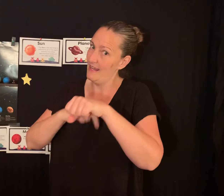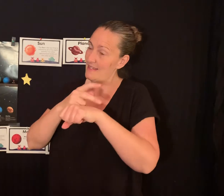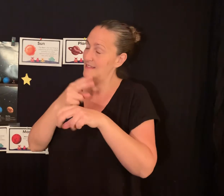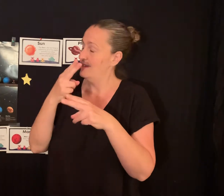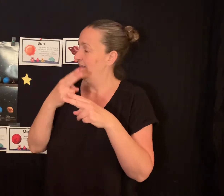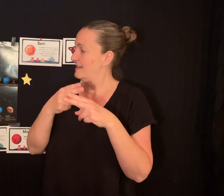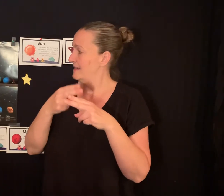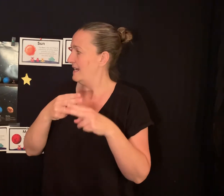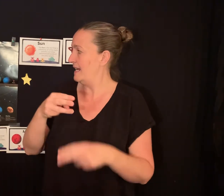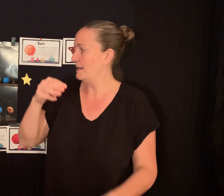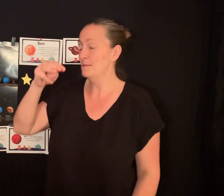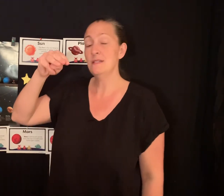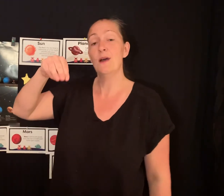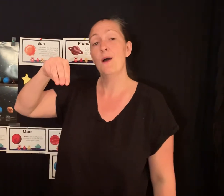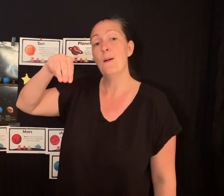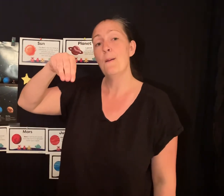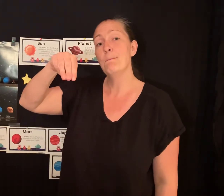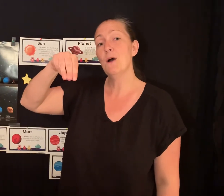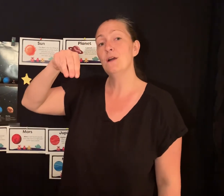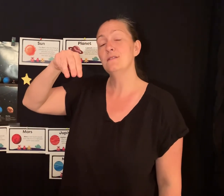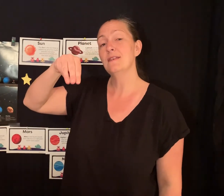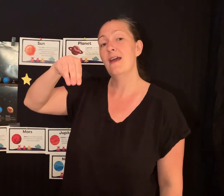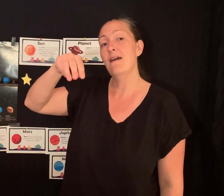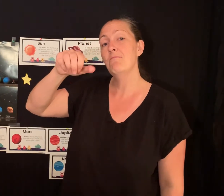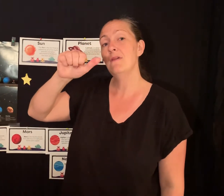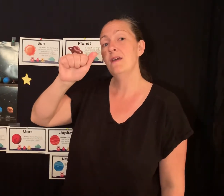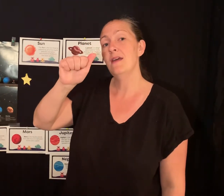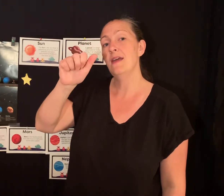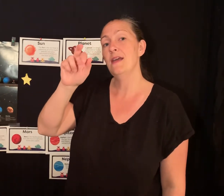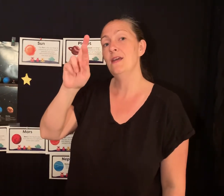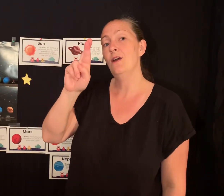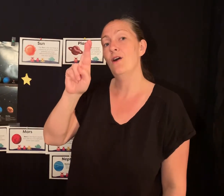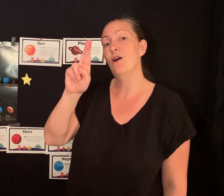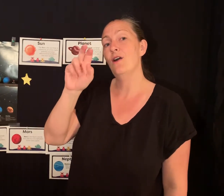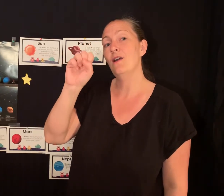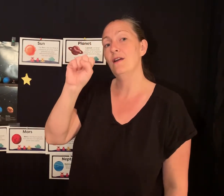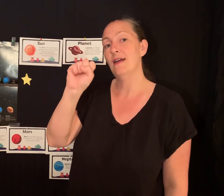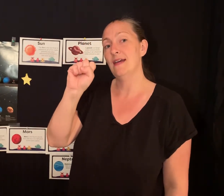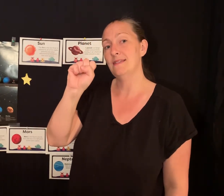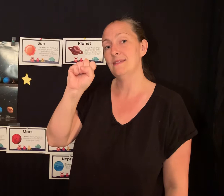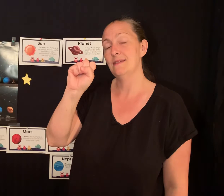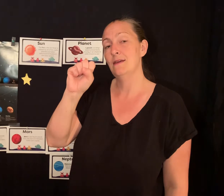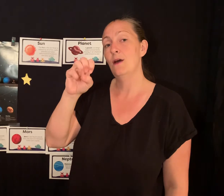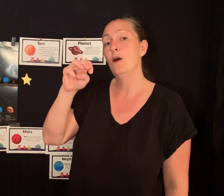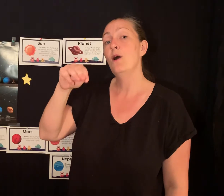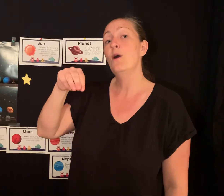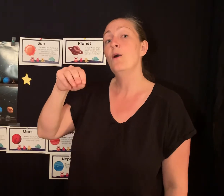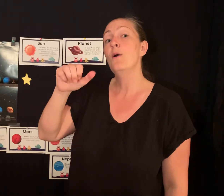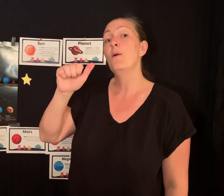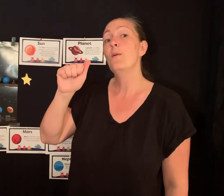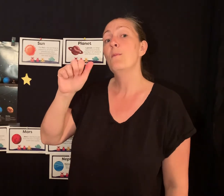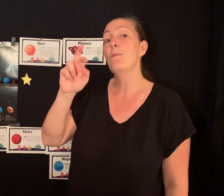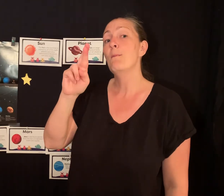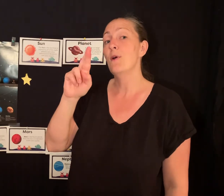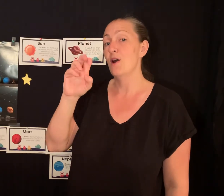named Mars. M-A-R-S. Mars.